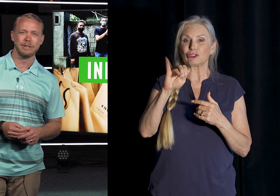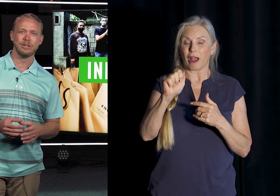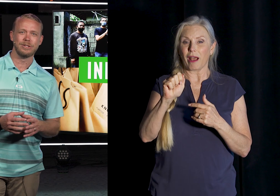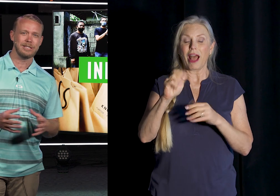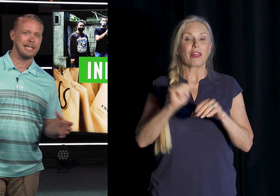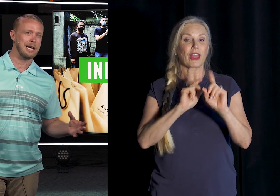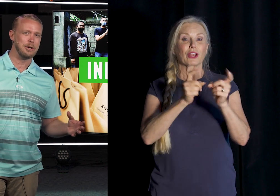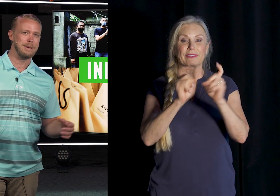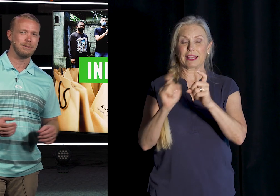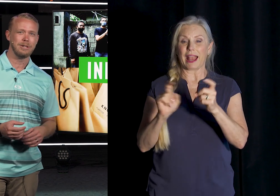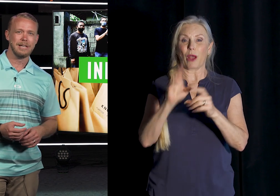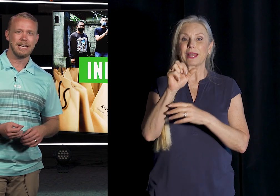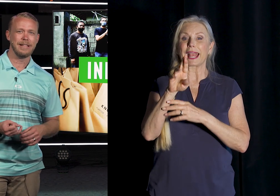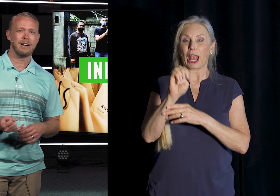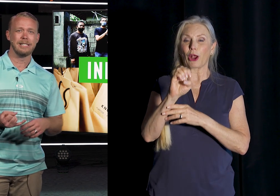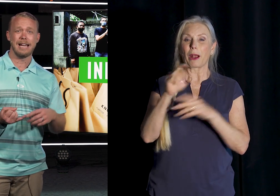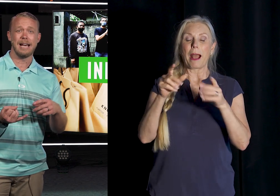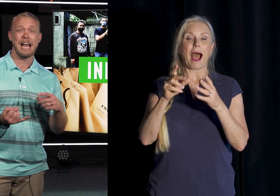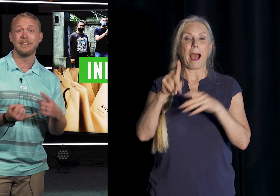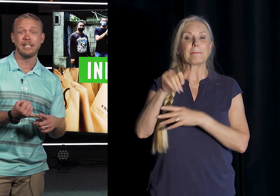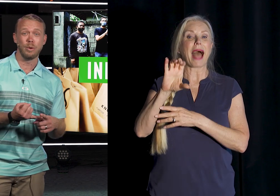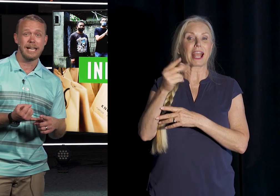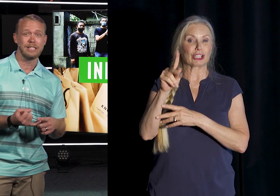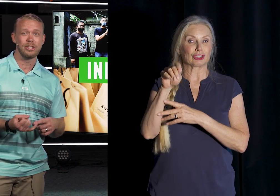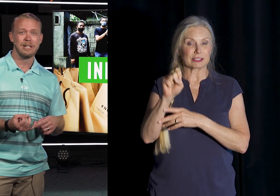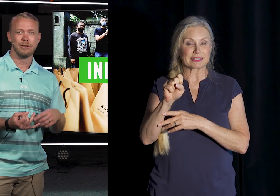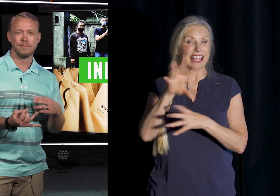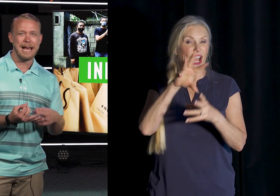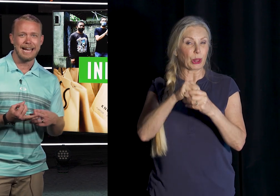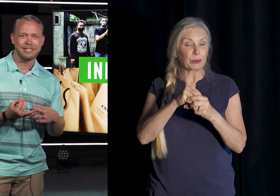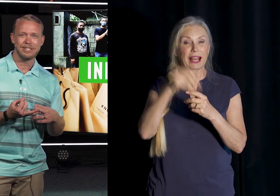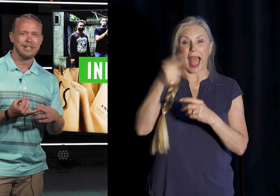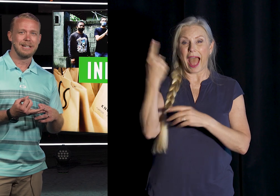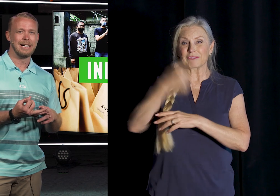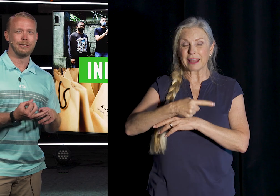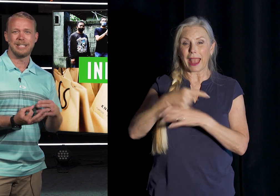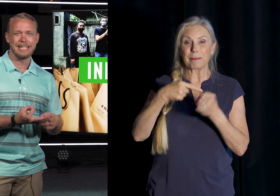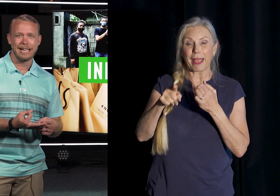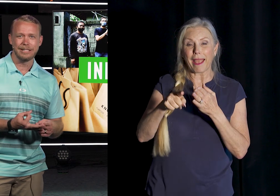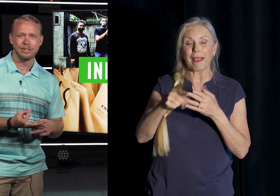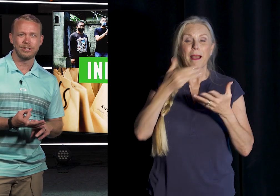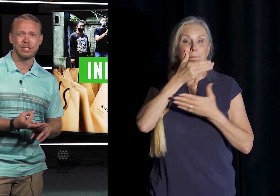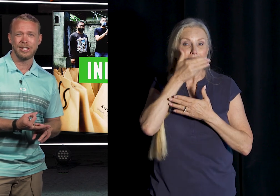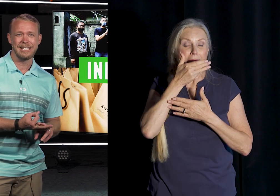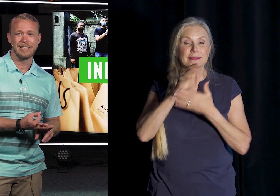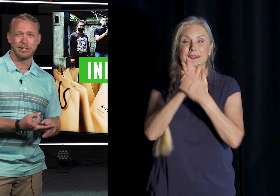village of 1,600 people, and there is a half a day's wage. There's masks, there's sanitizers, just things that their